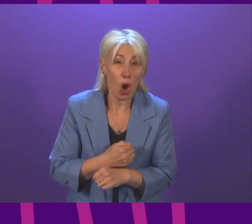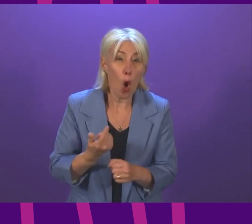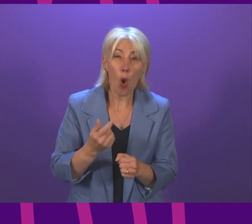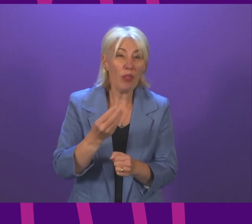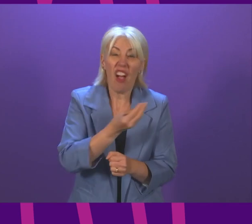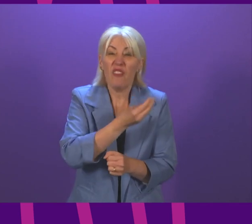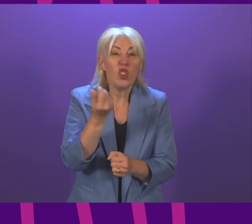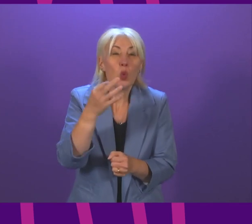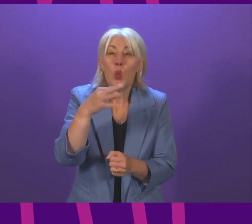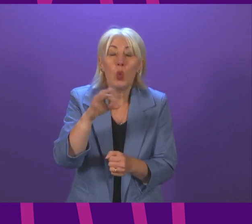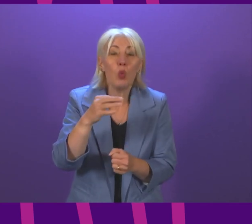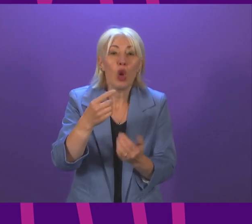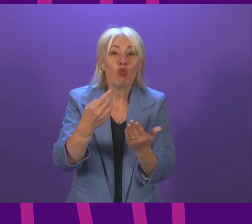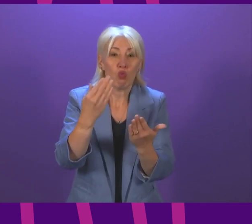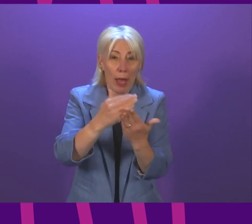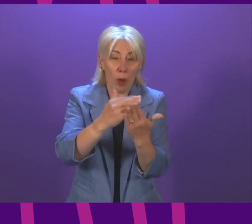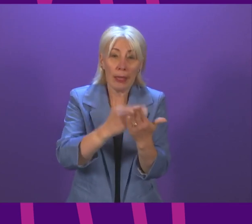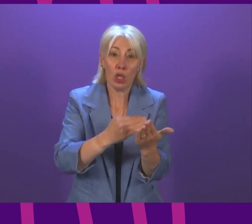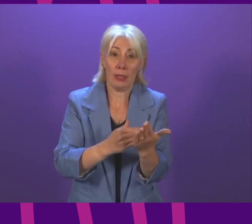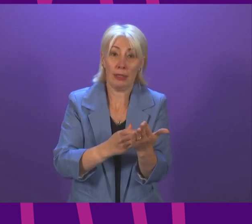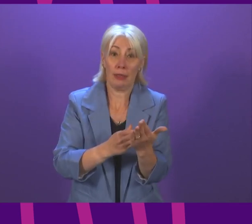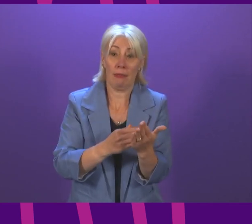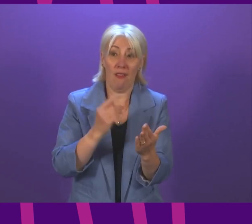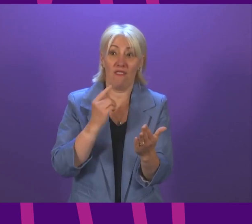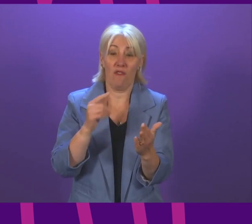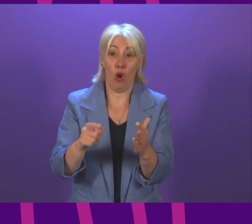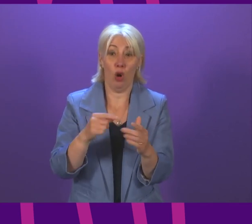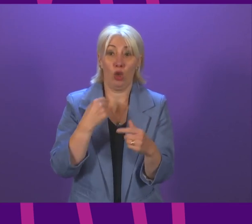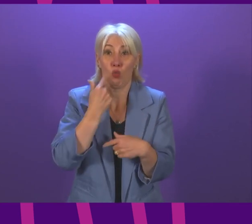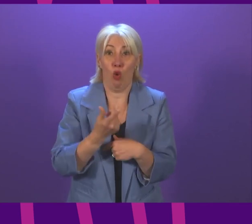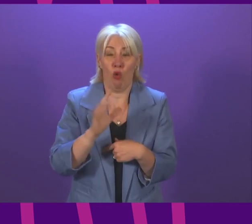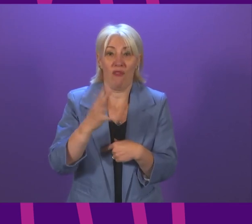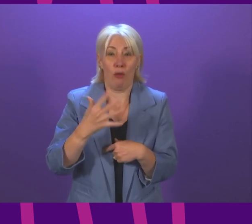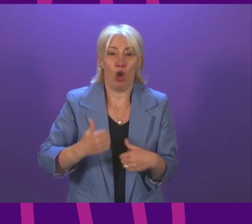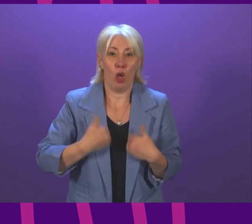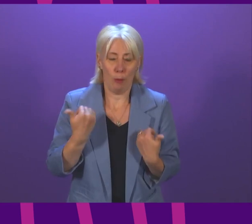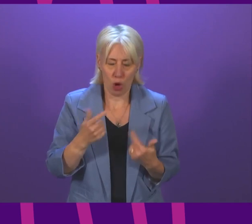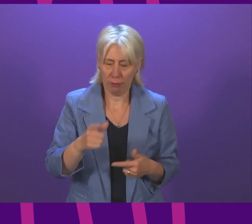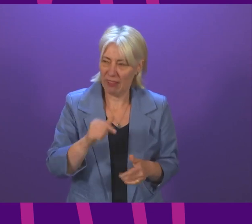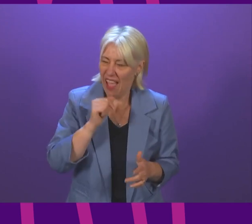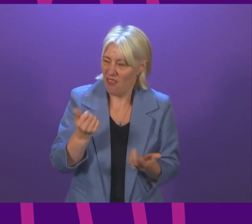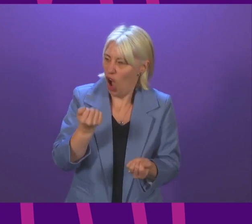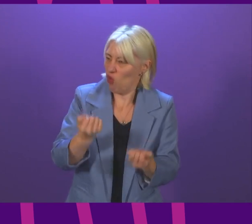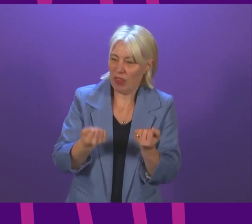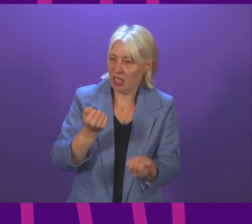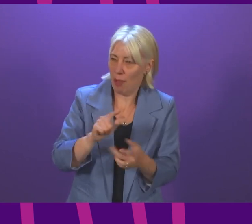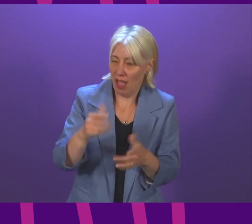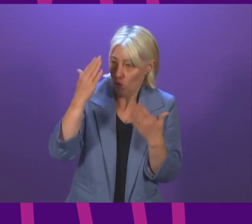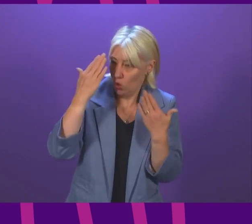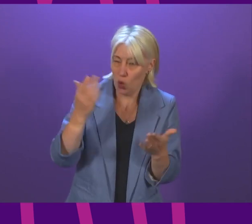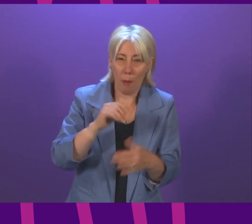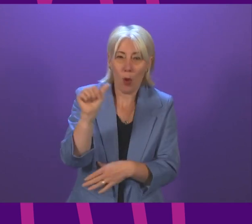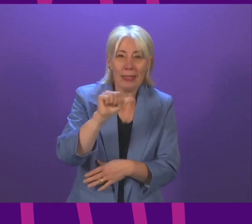to her legislation that comes into effect from 5am tomorrow. If it's somehow unreasonable to know about Regulation